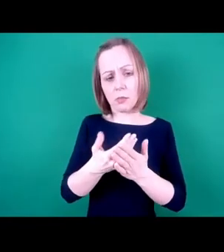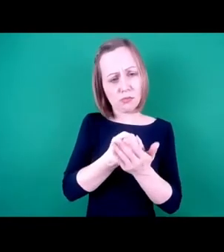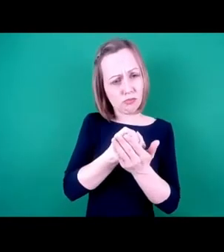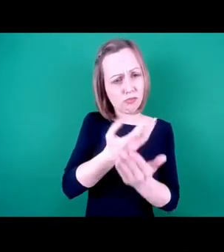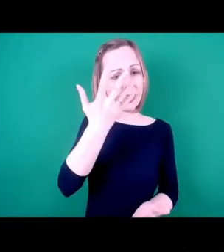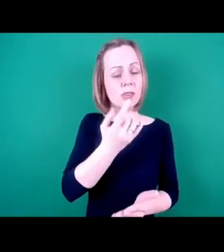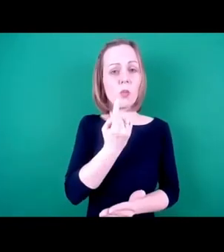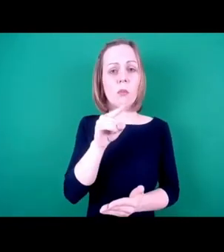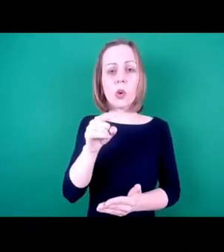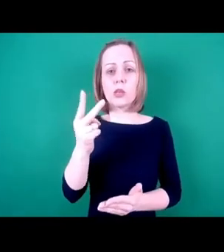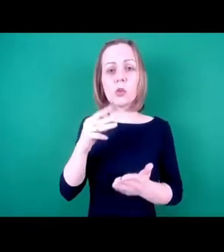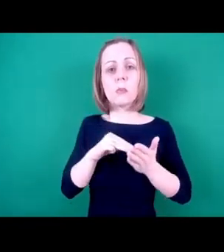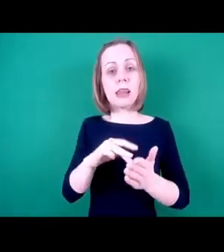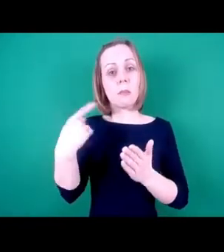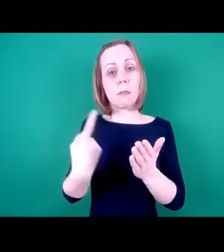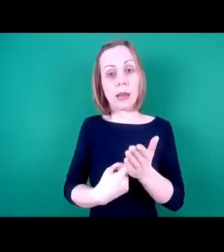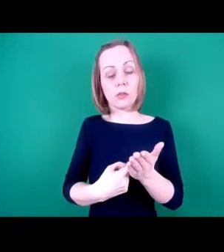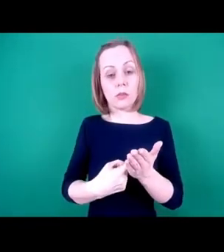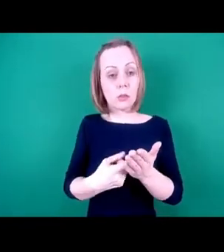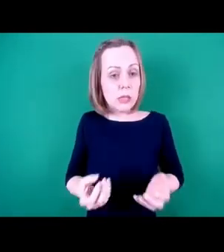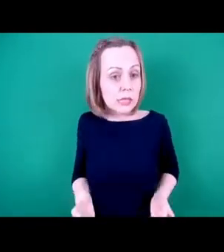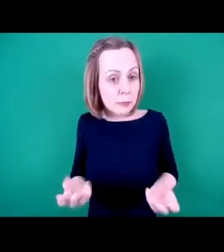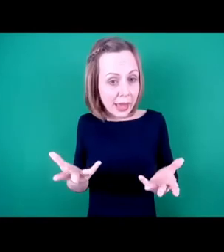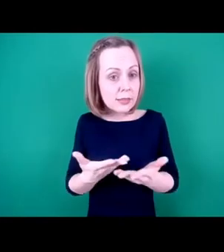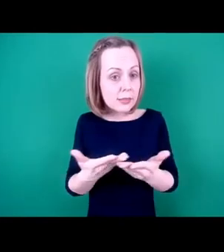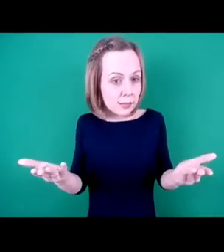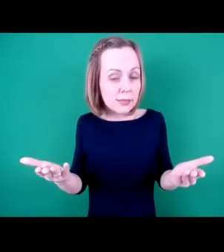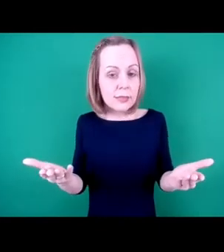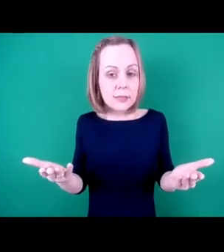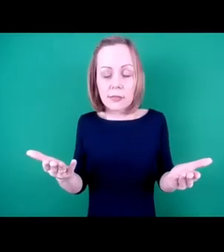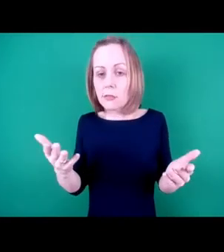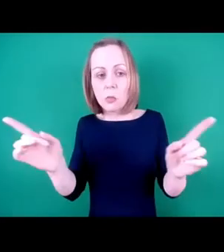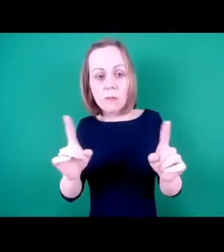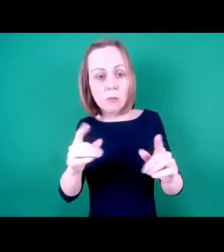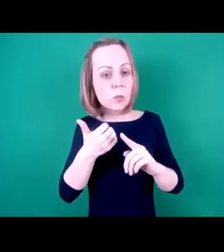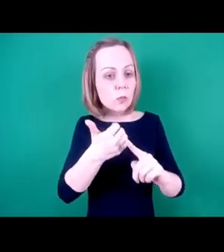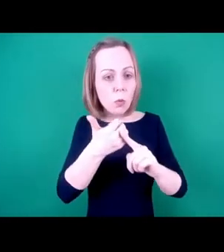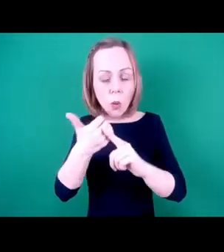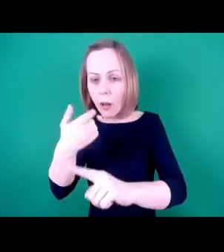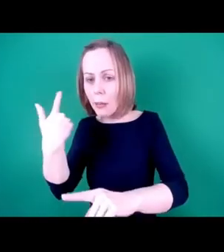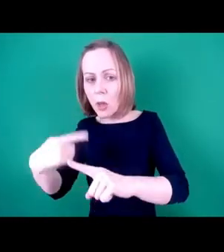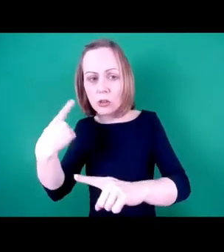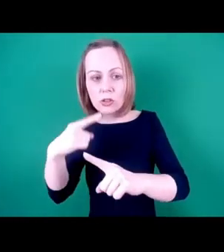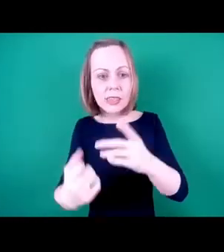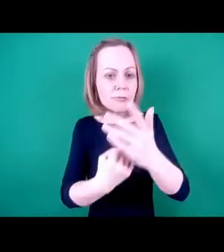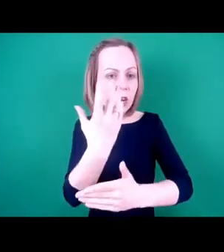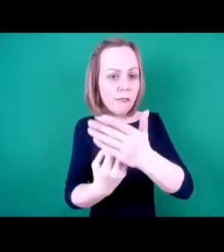which we're spending as a result to support the emergency and the recovery.